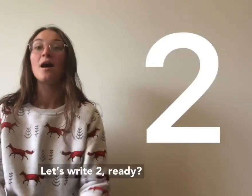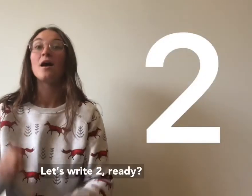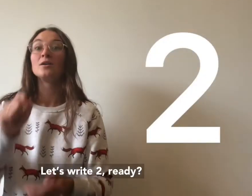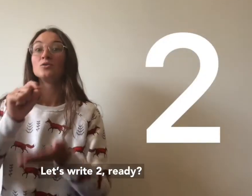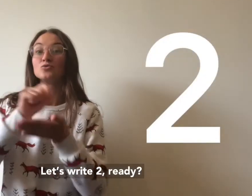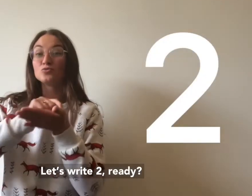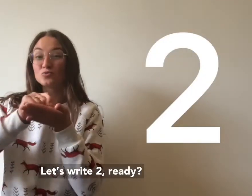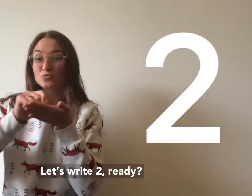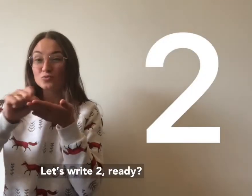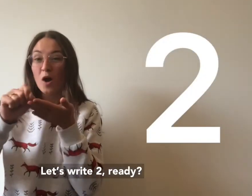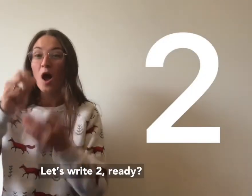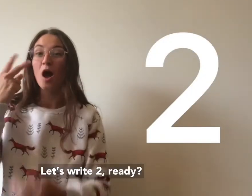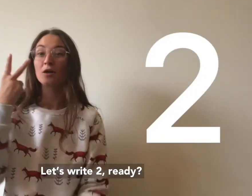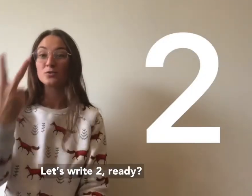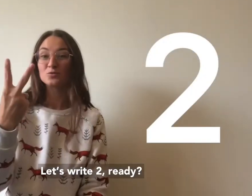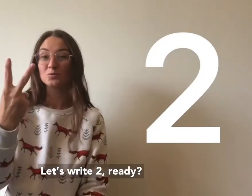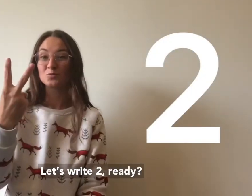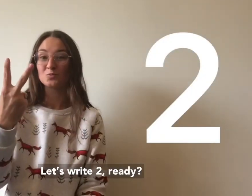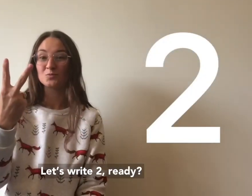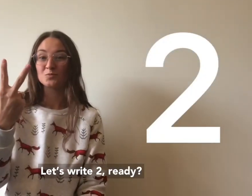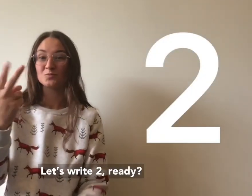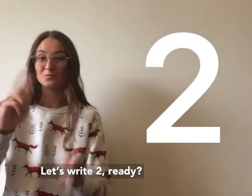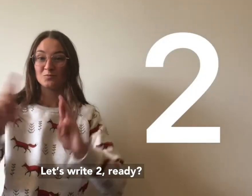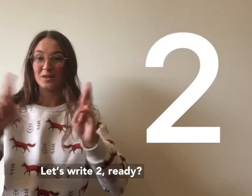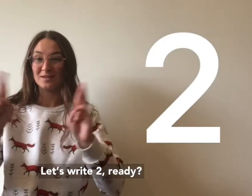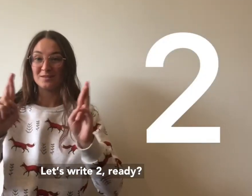Let's write two. Ready?